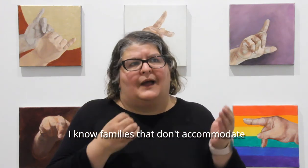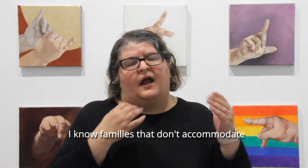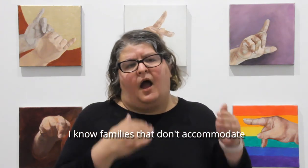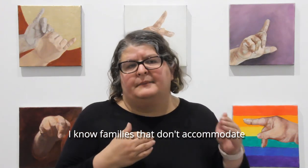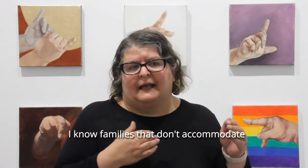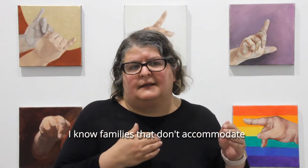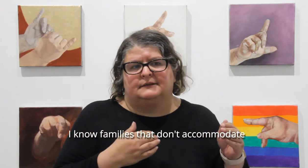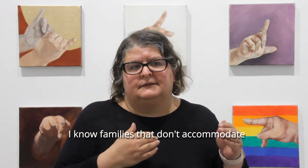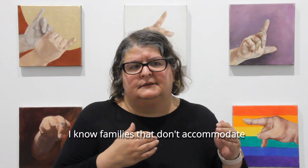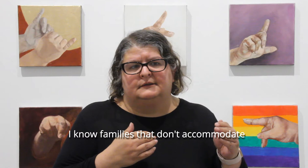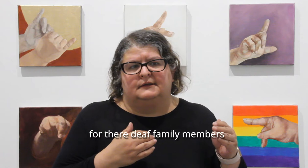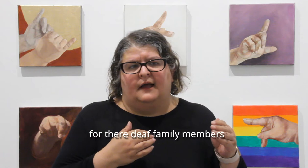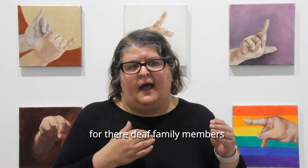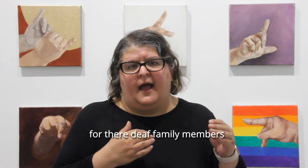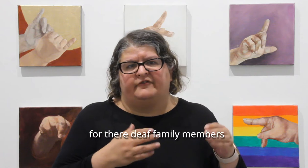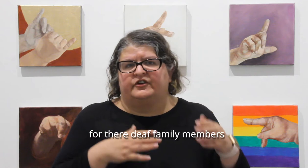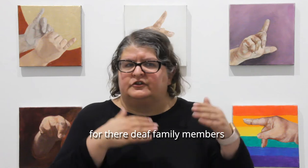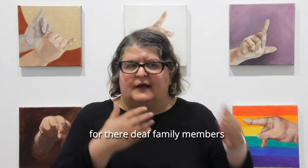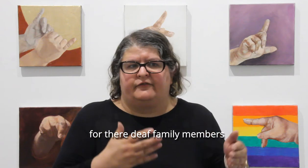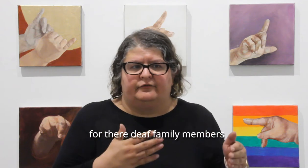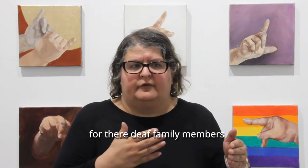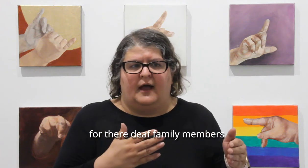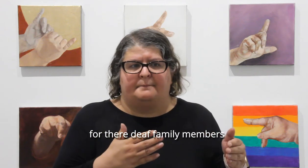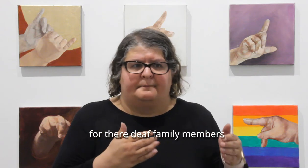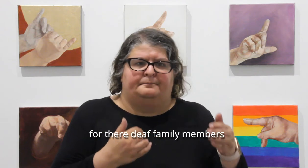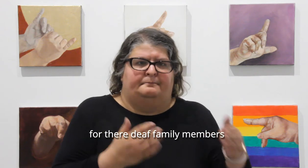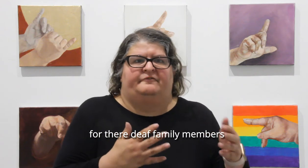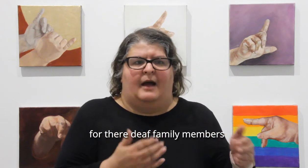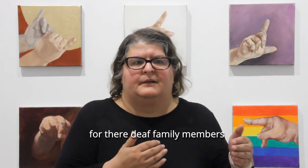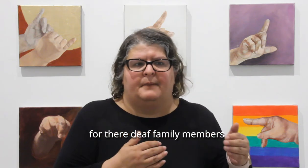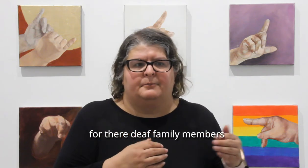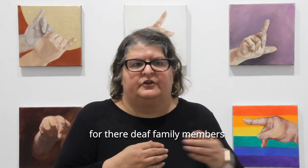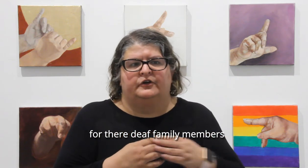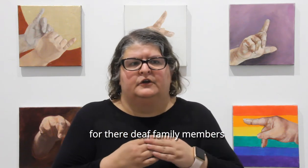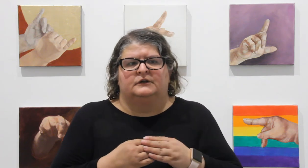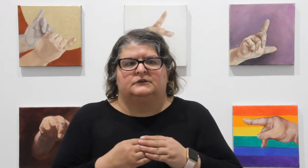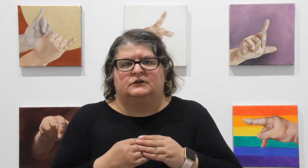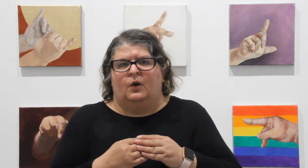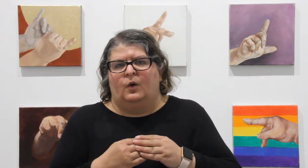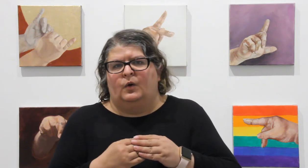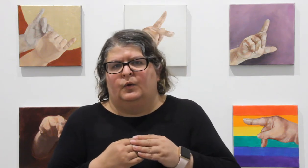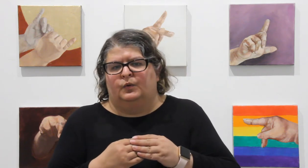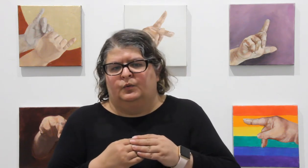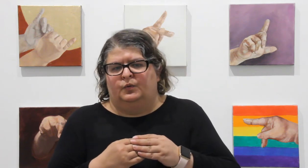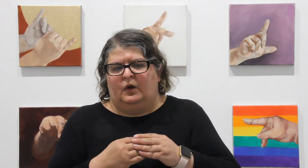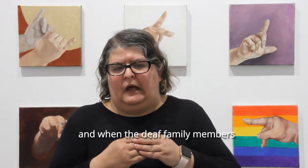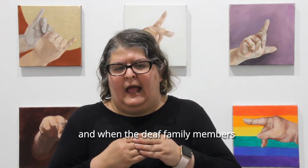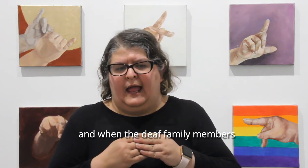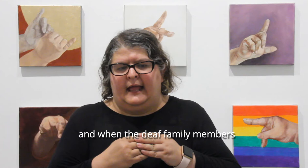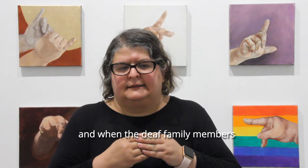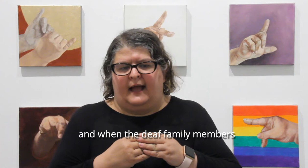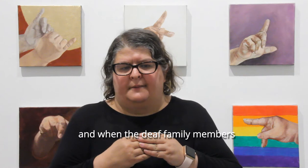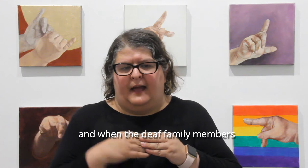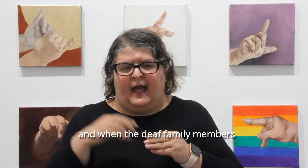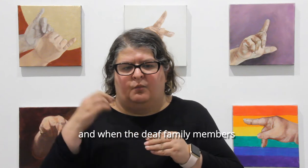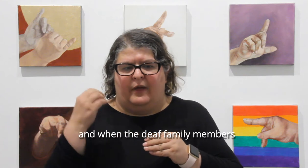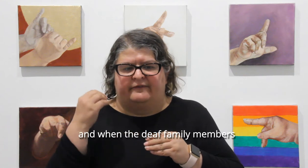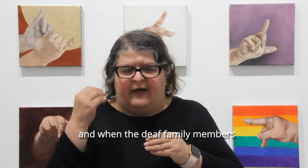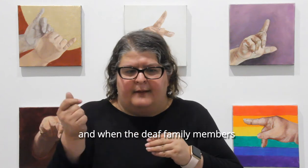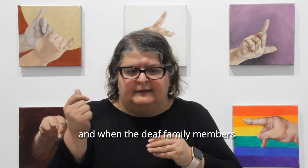accommodate, um, for the deaf, um, family members. So, and, um, and when the family,